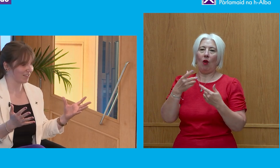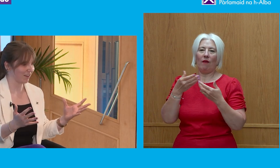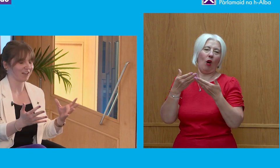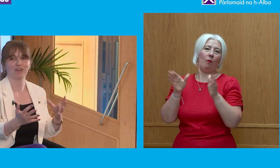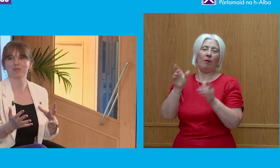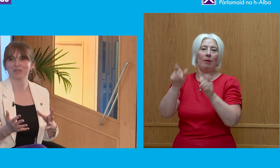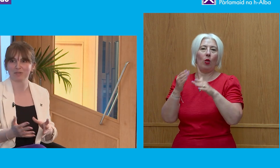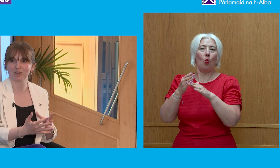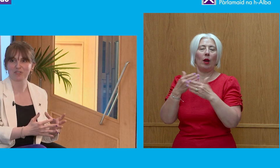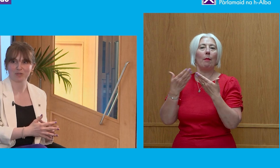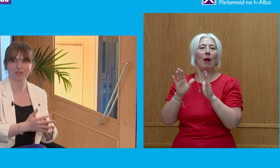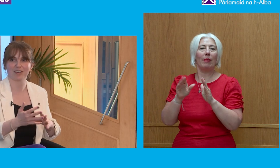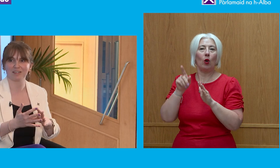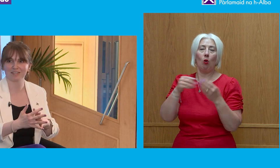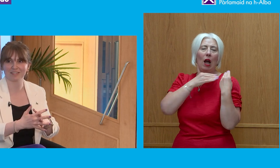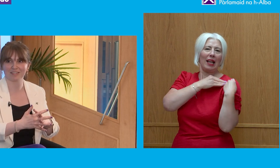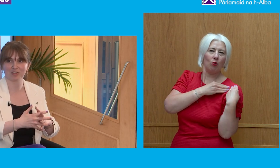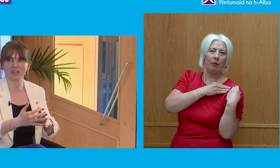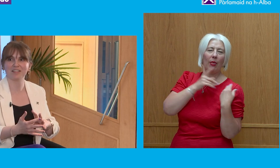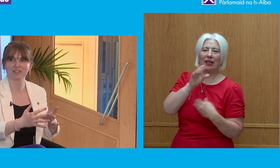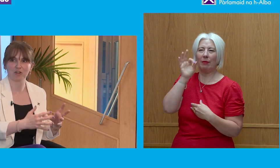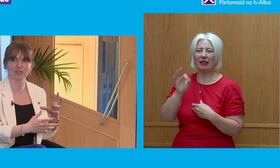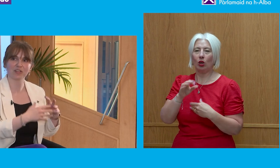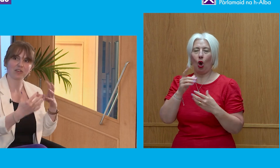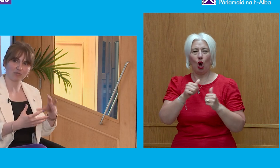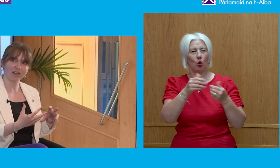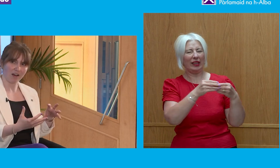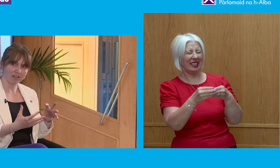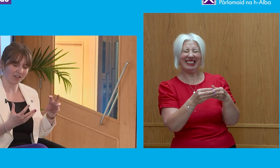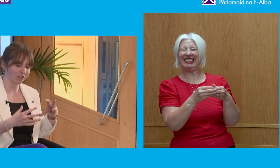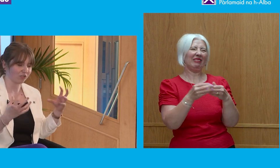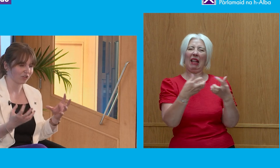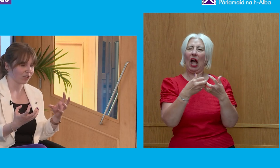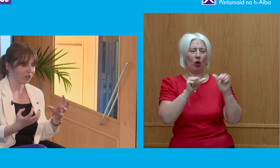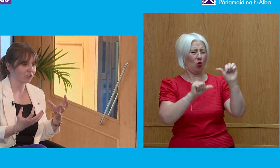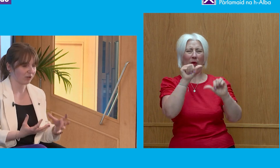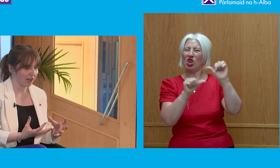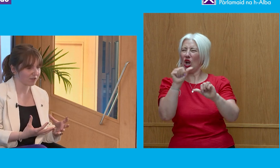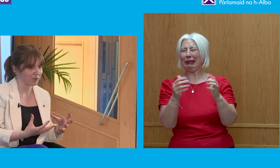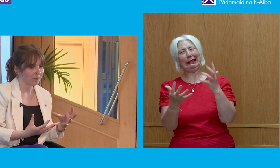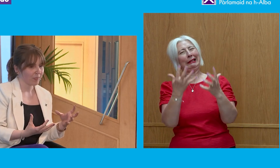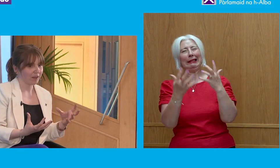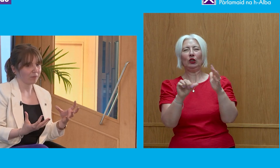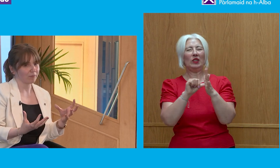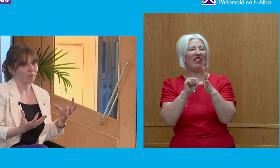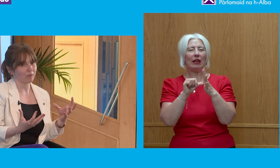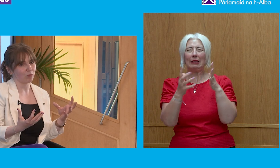public office, are accountable or not or are good leaders or not. So it's quite a hard thing to grasp.